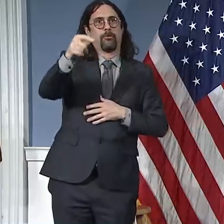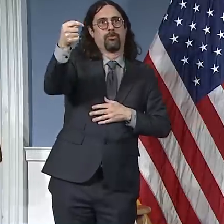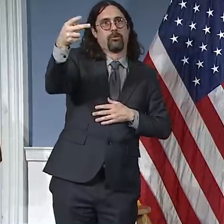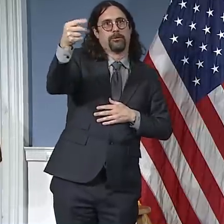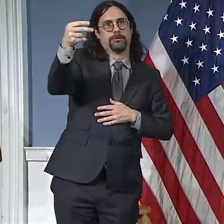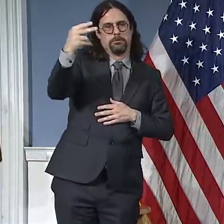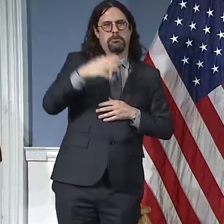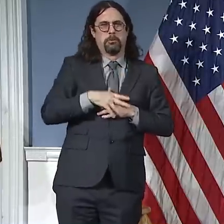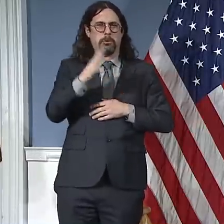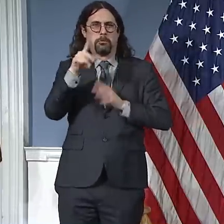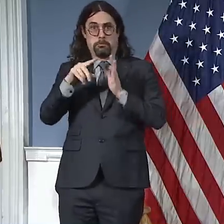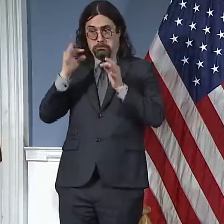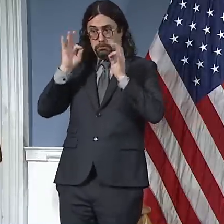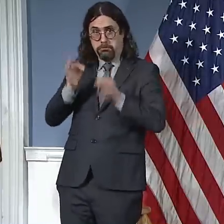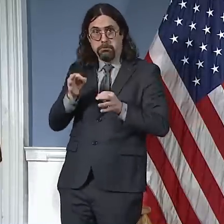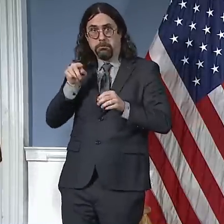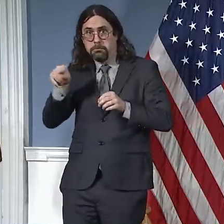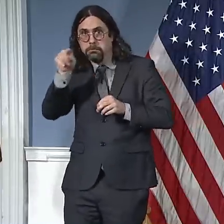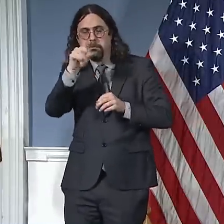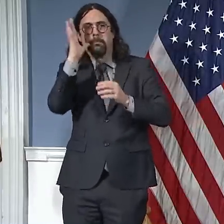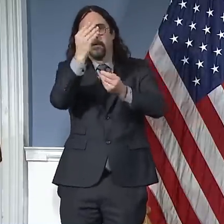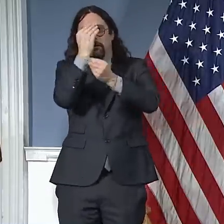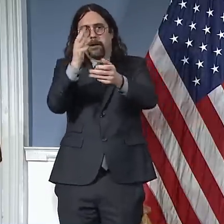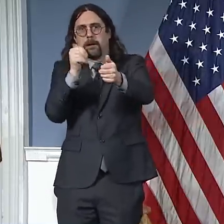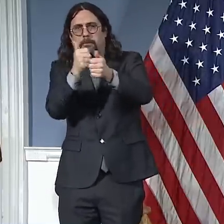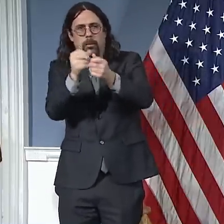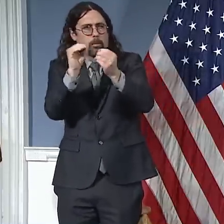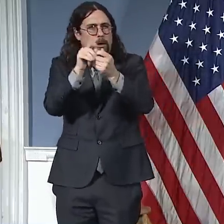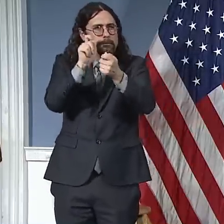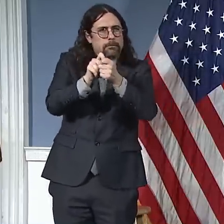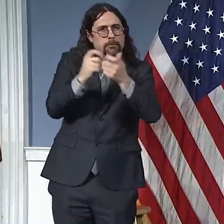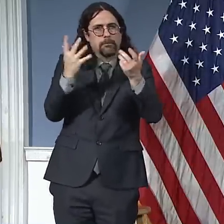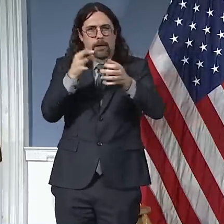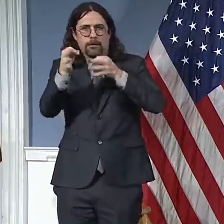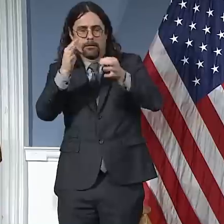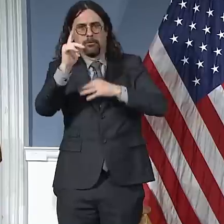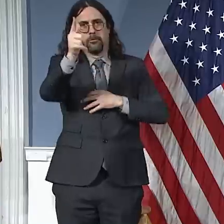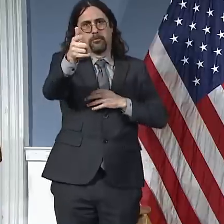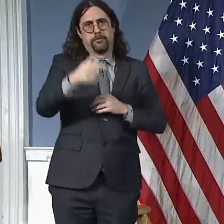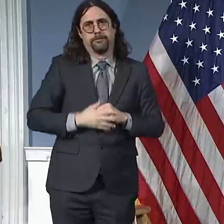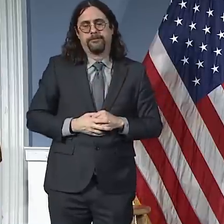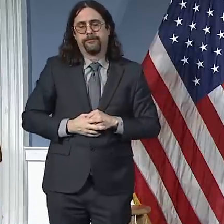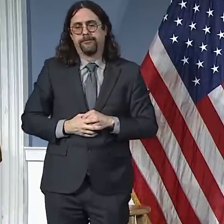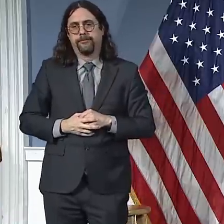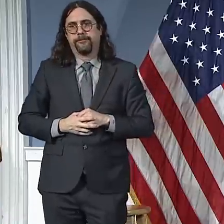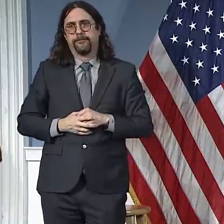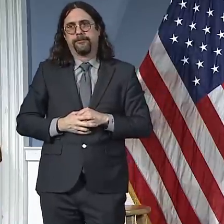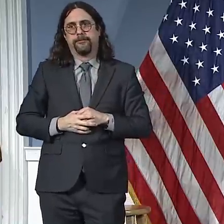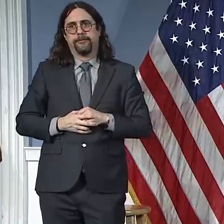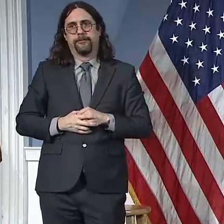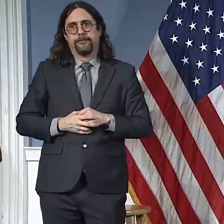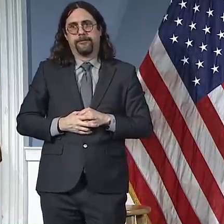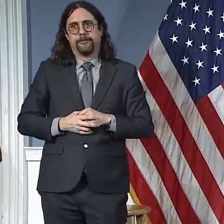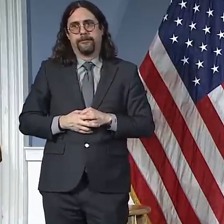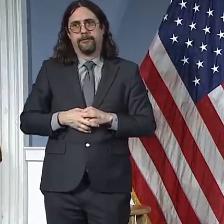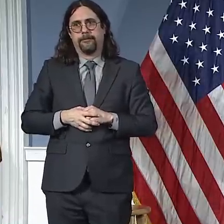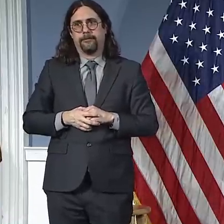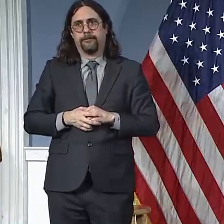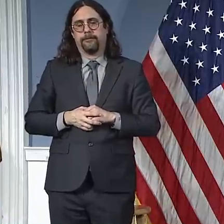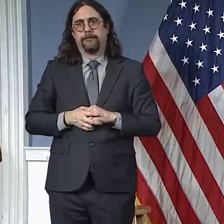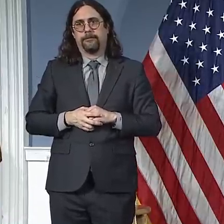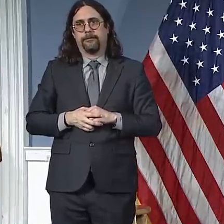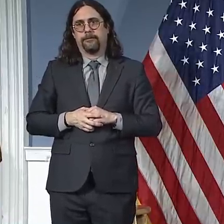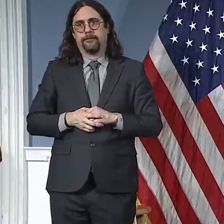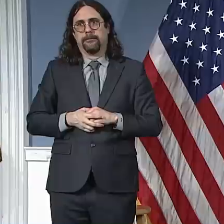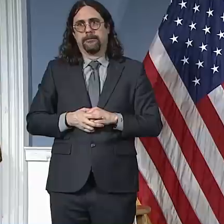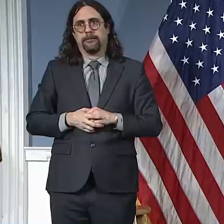Let me turn now to something that there's just, I have to be very clear, there's no good news at all when it comes to the topic of our budget, our